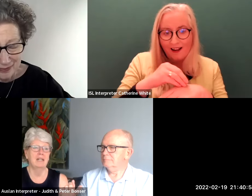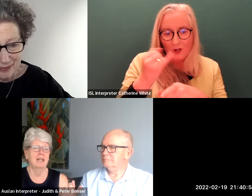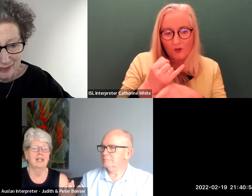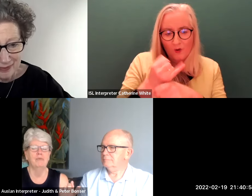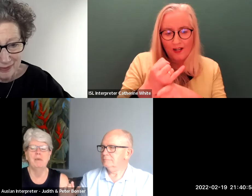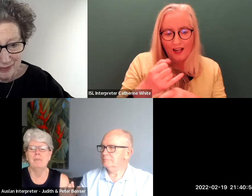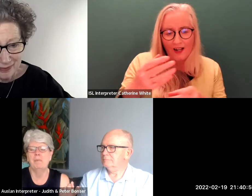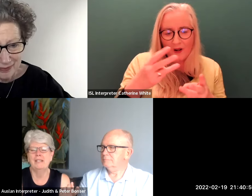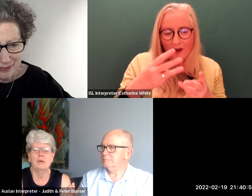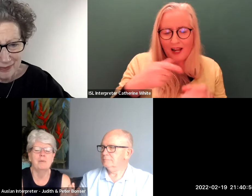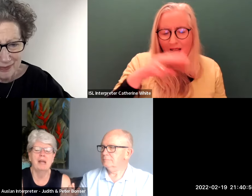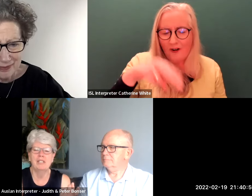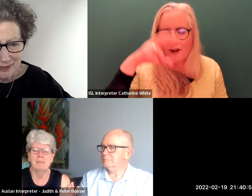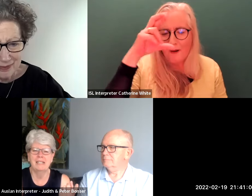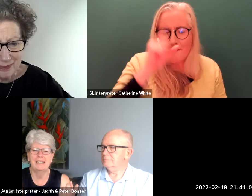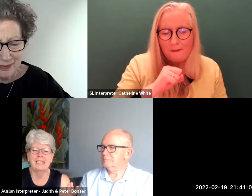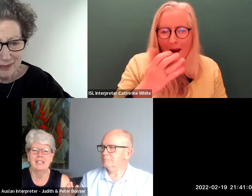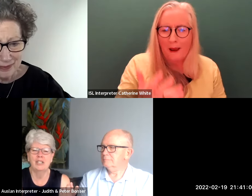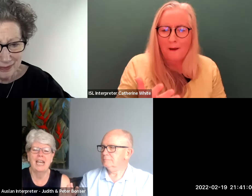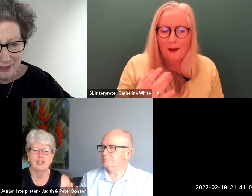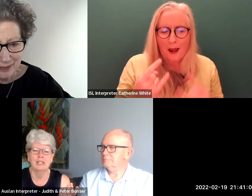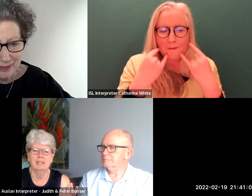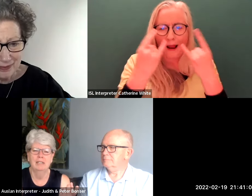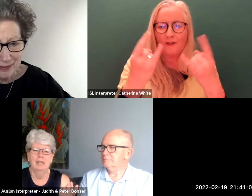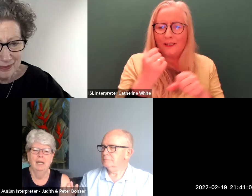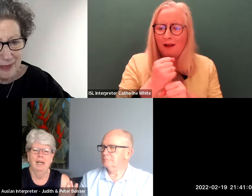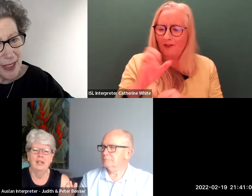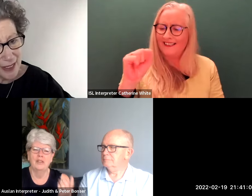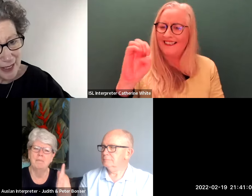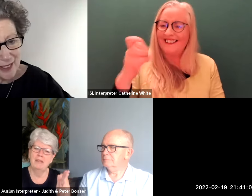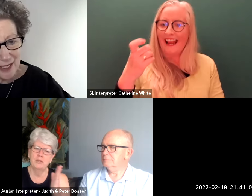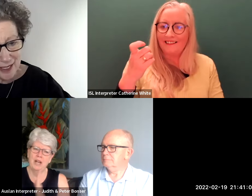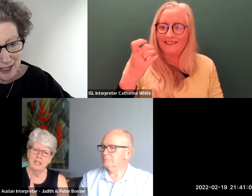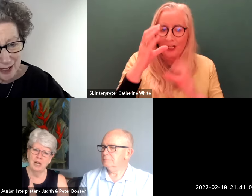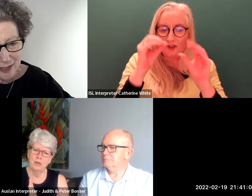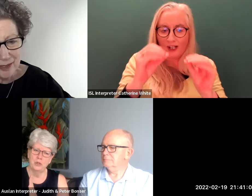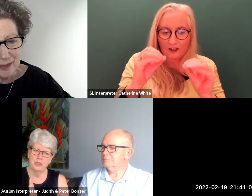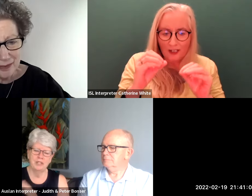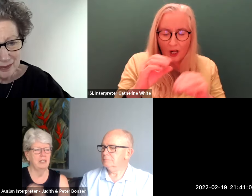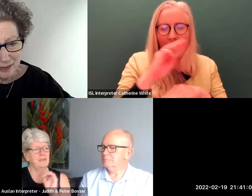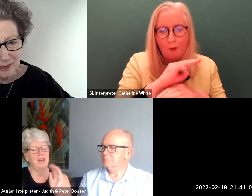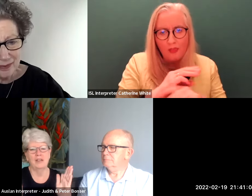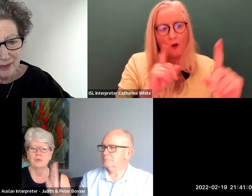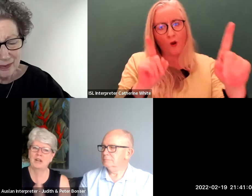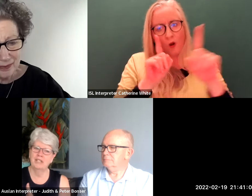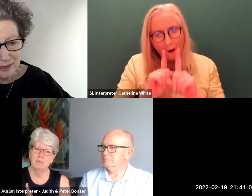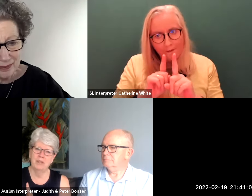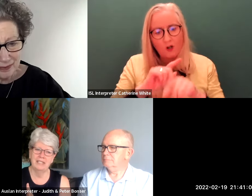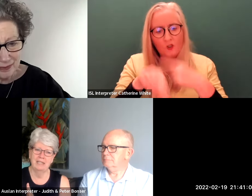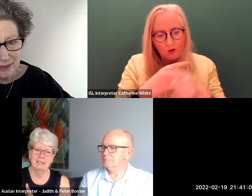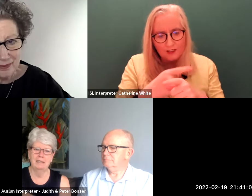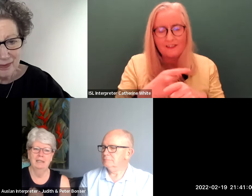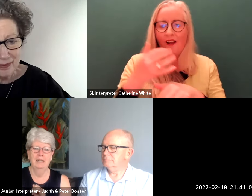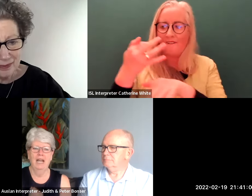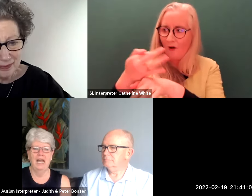was things like i can remember being so embarrassed about sex education you know the mothers would have to come with the daughters and the fathers would have to come with